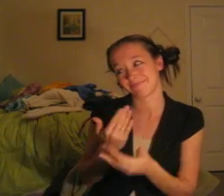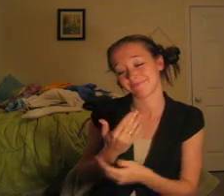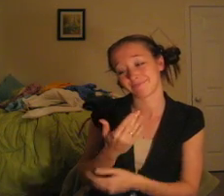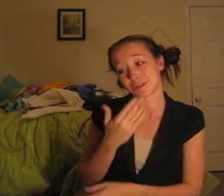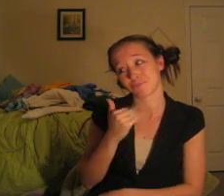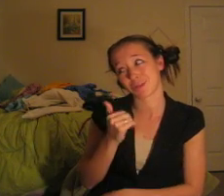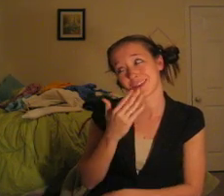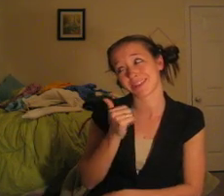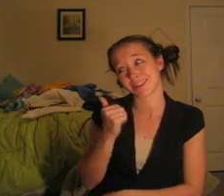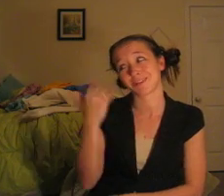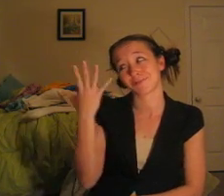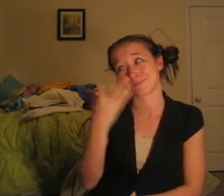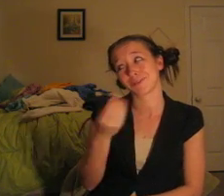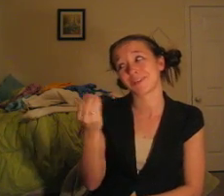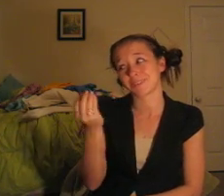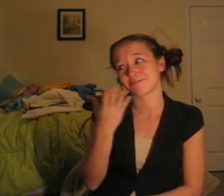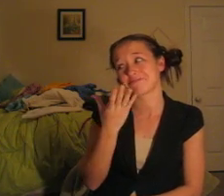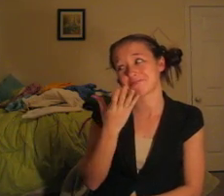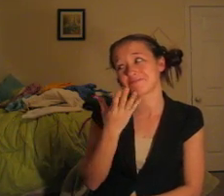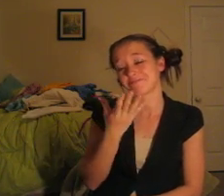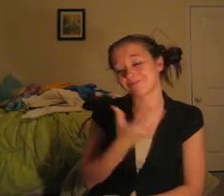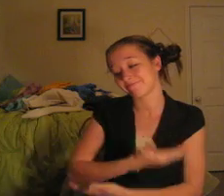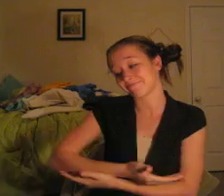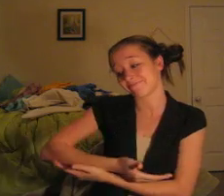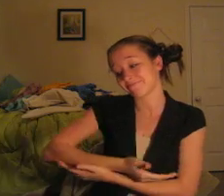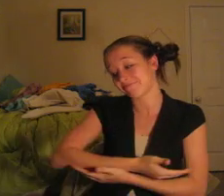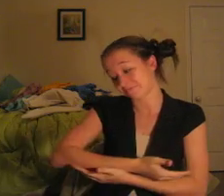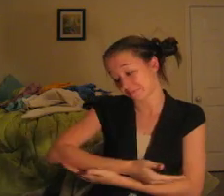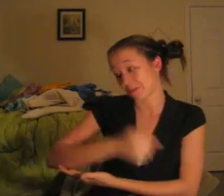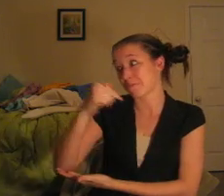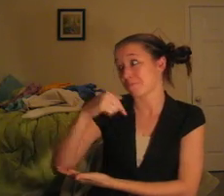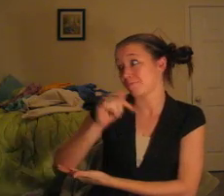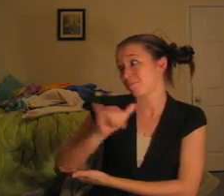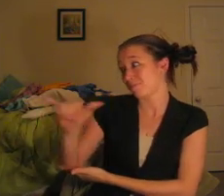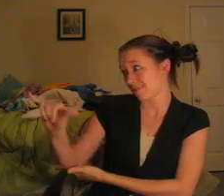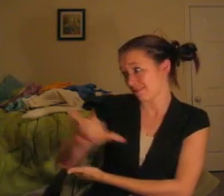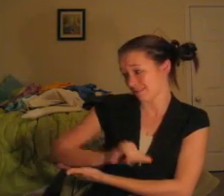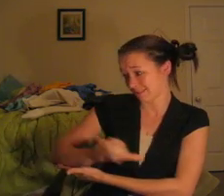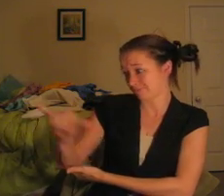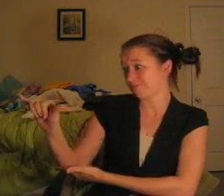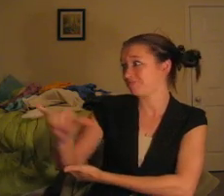To be a little beautiful One just like you